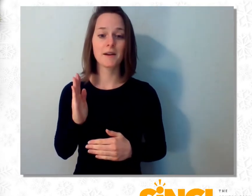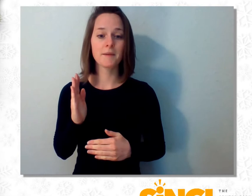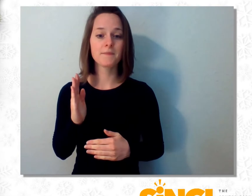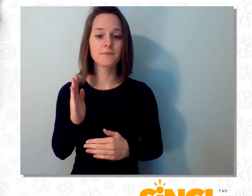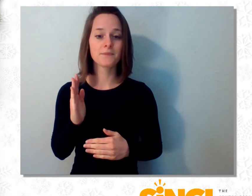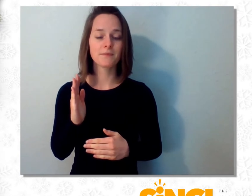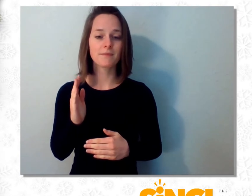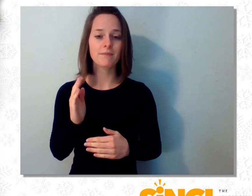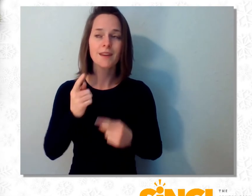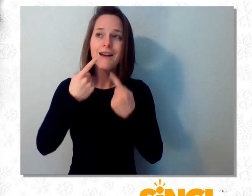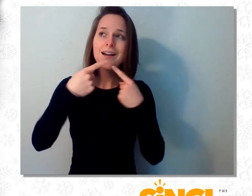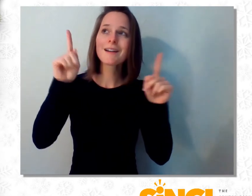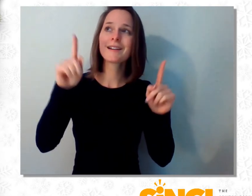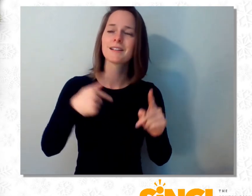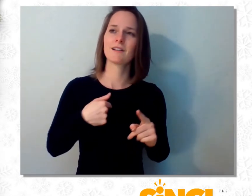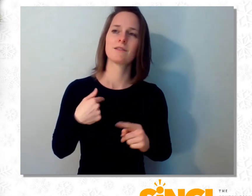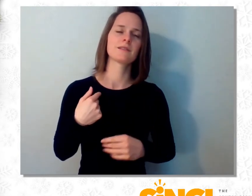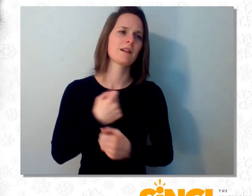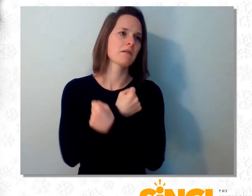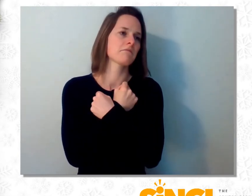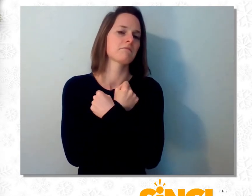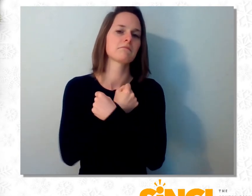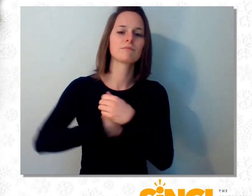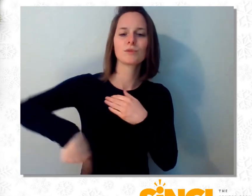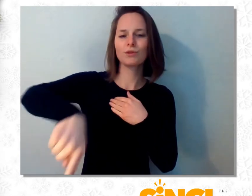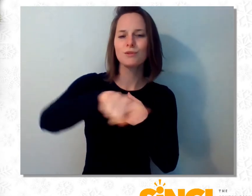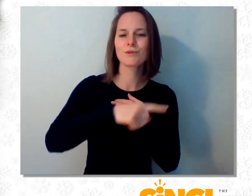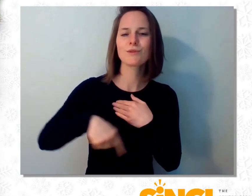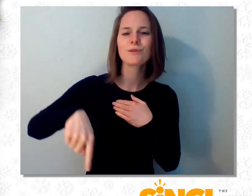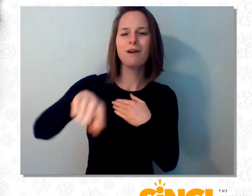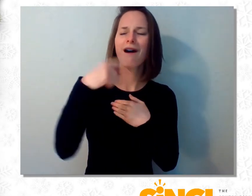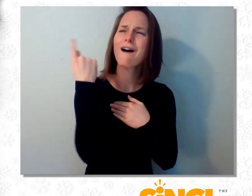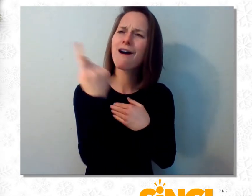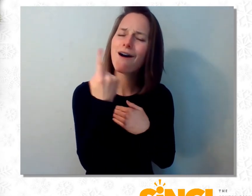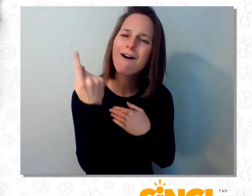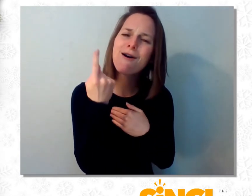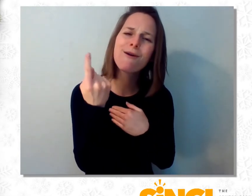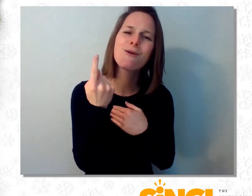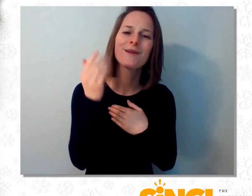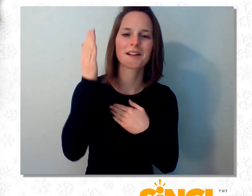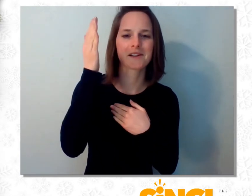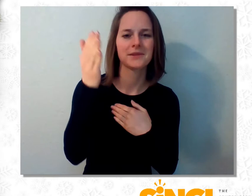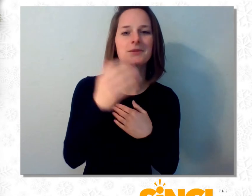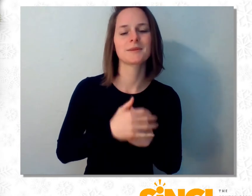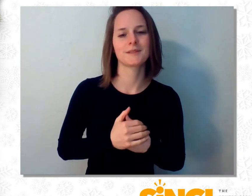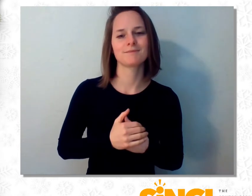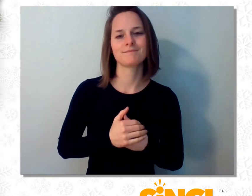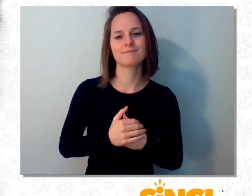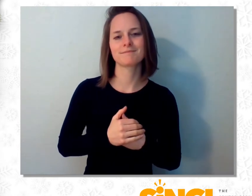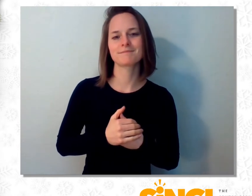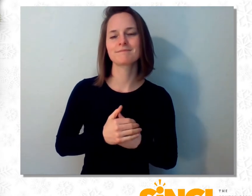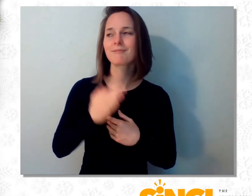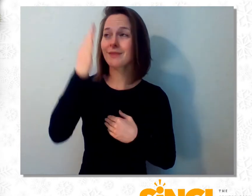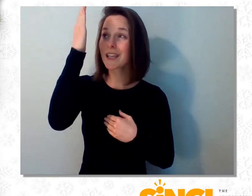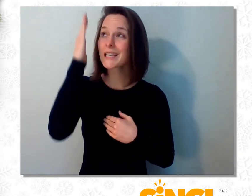Christ said, I'll be with you, light and love